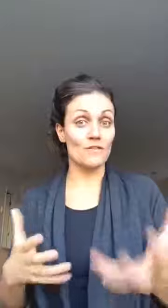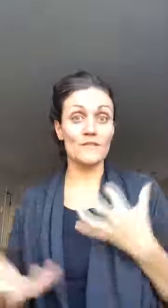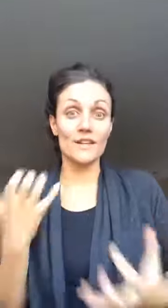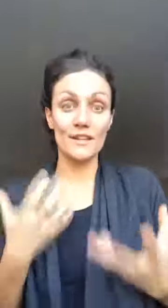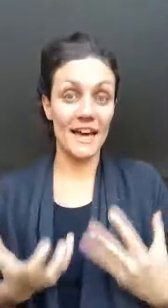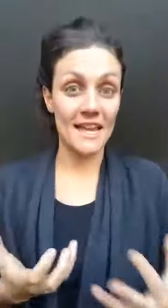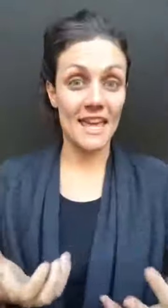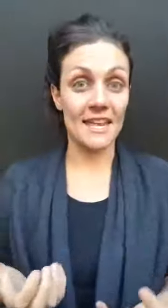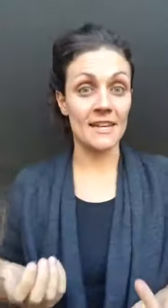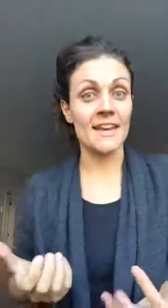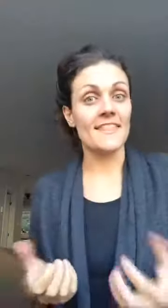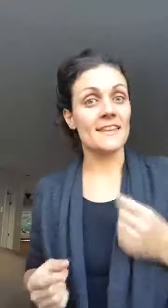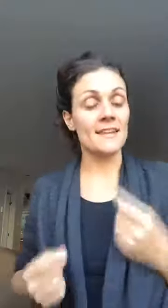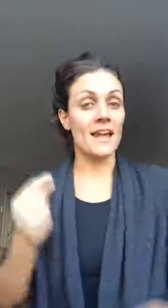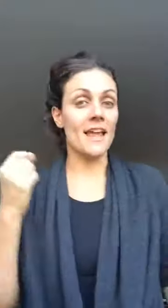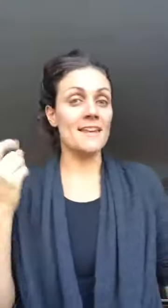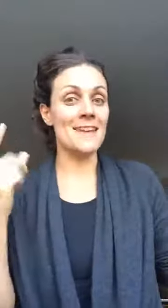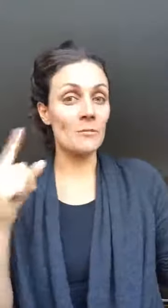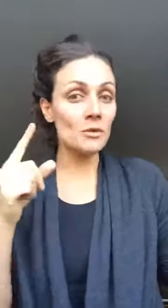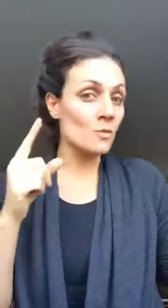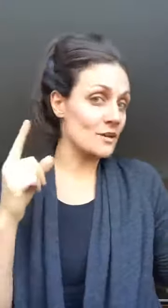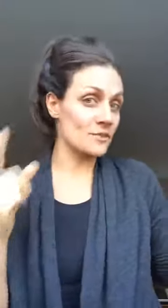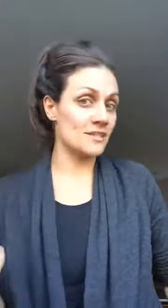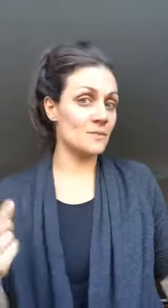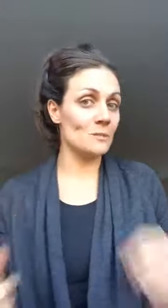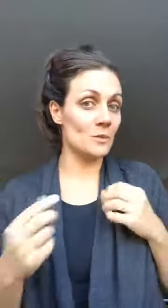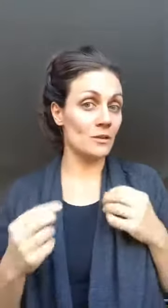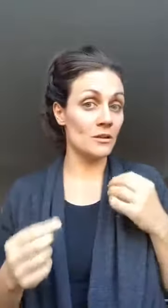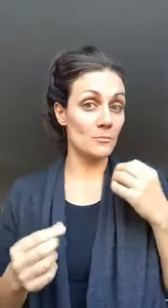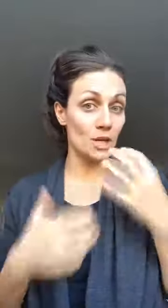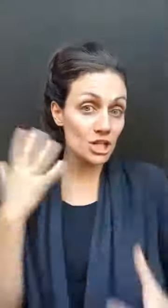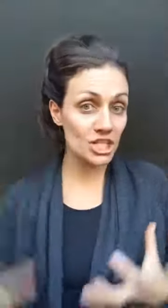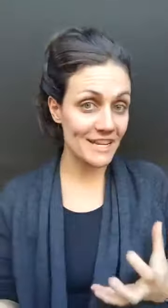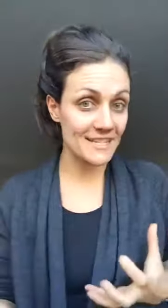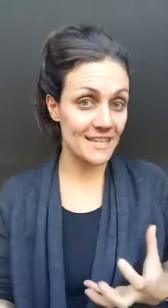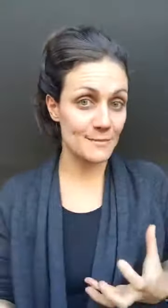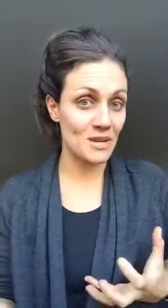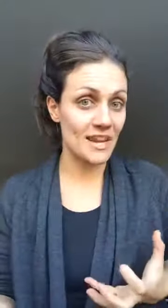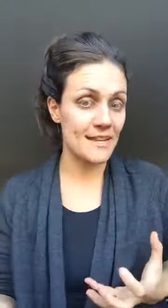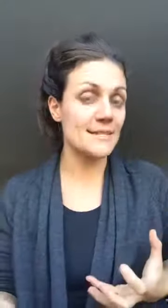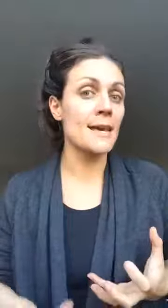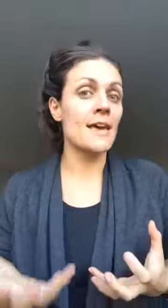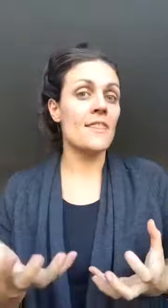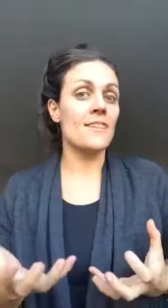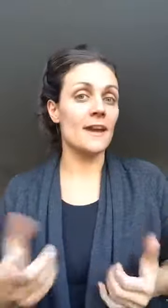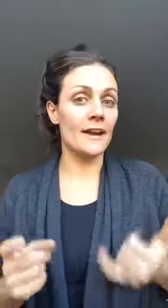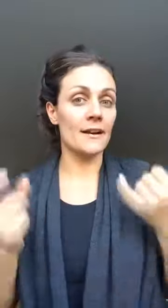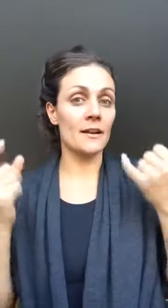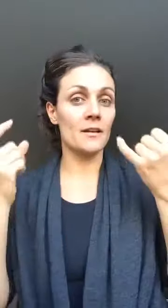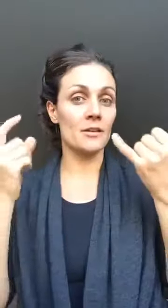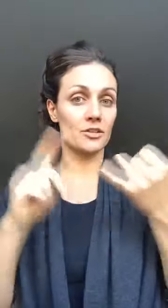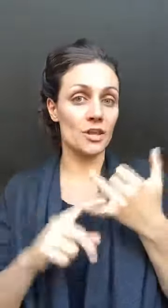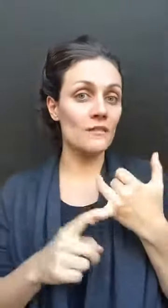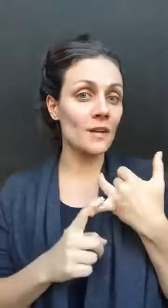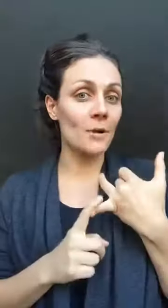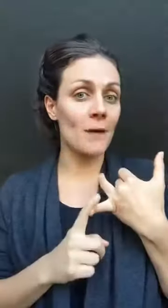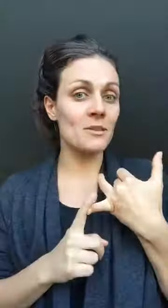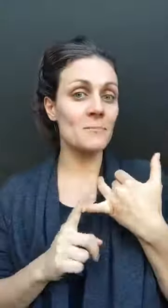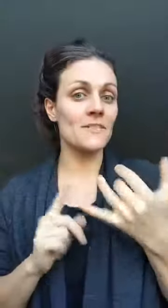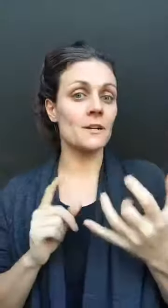feel that and the number one reason people purchase is because they're you're solving a problem but they're